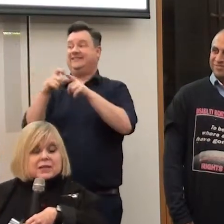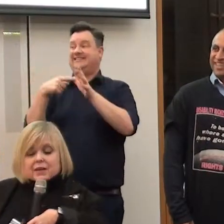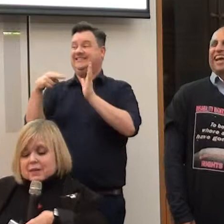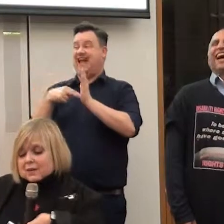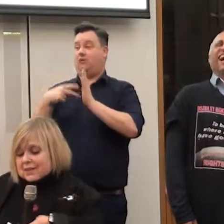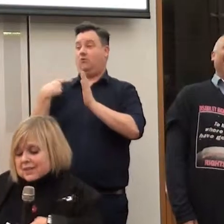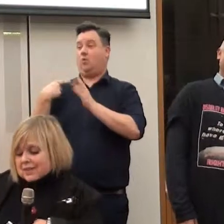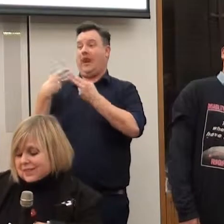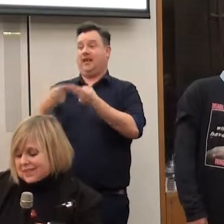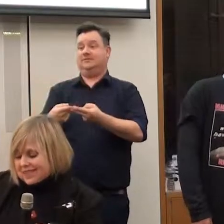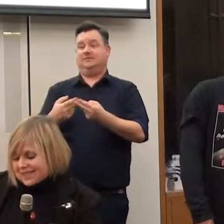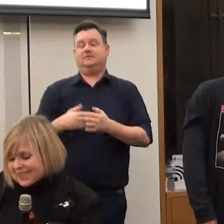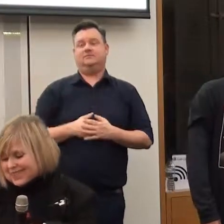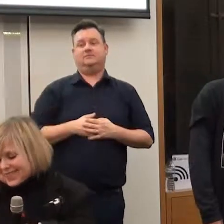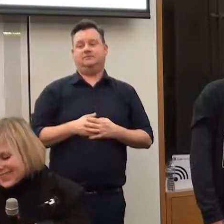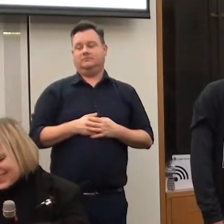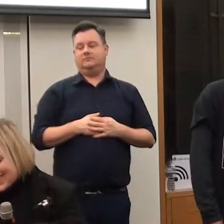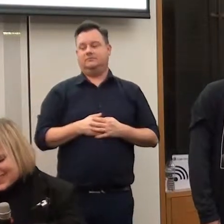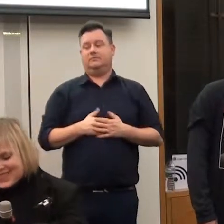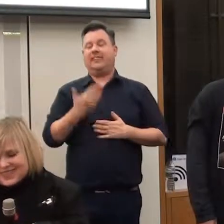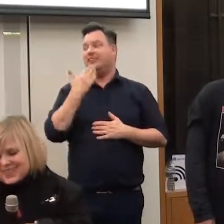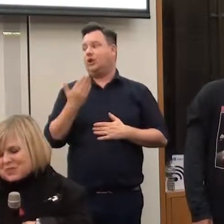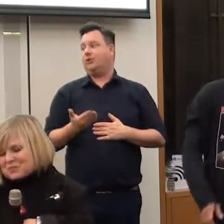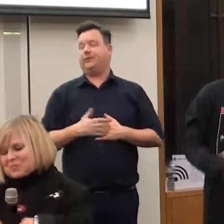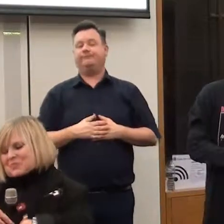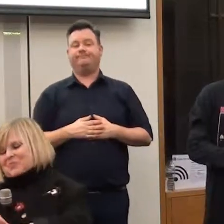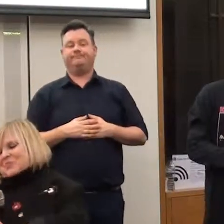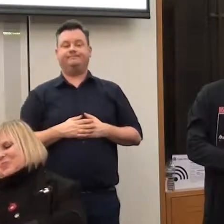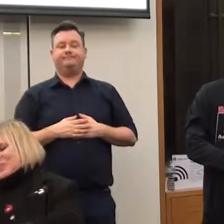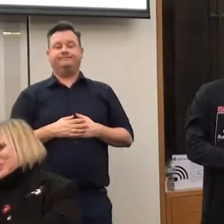have a legacy. Thank you. Thank you.